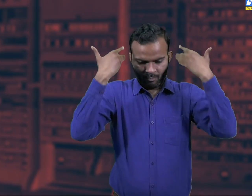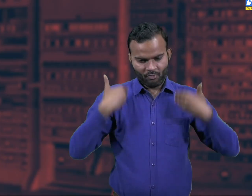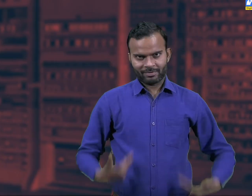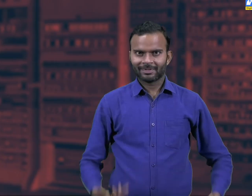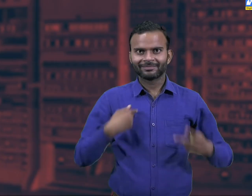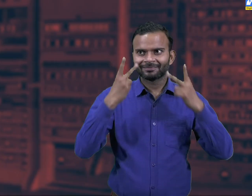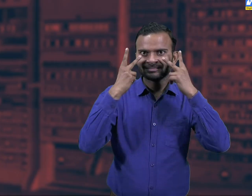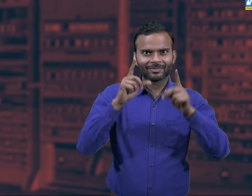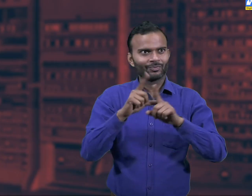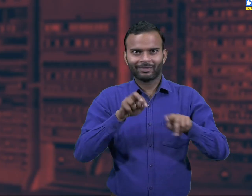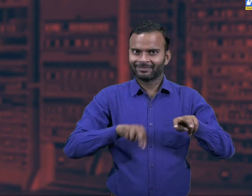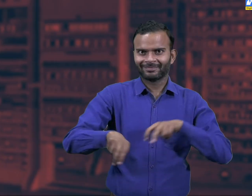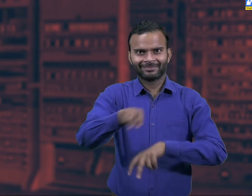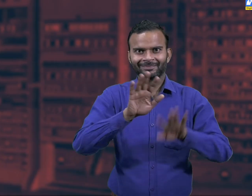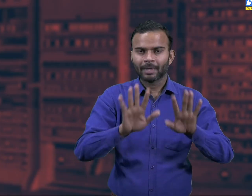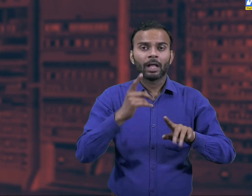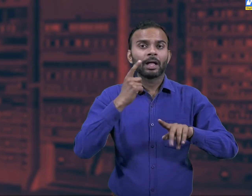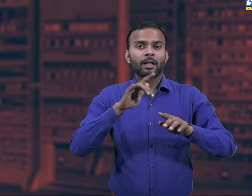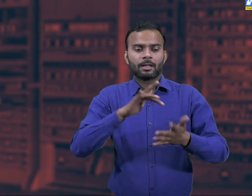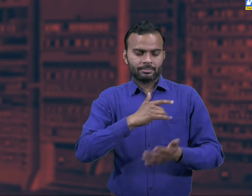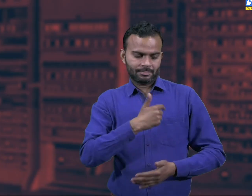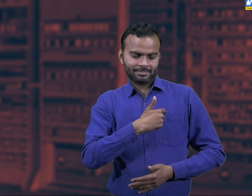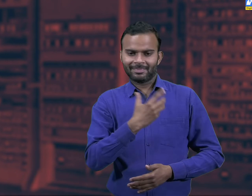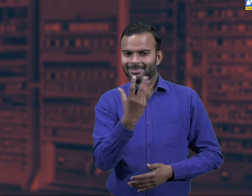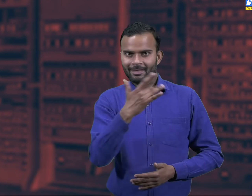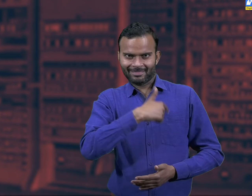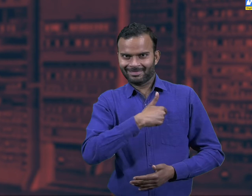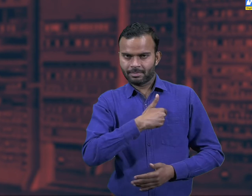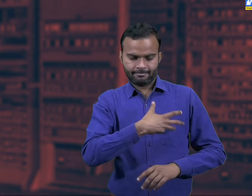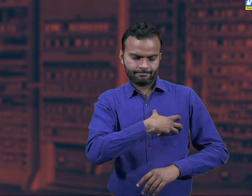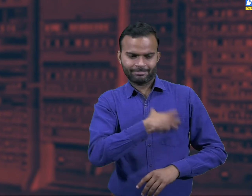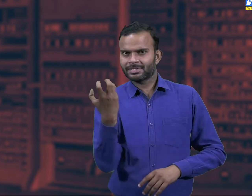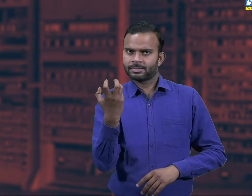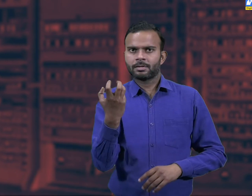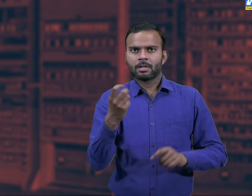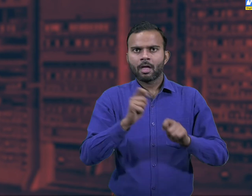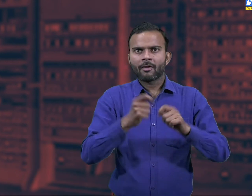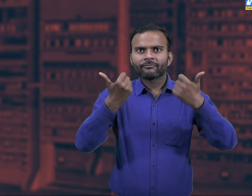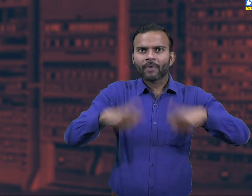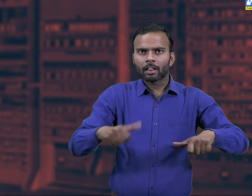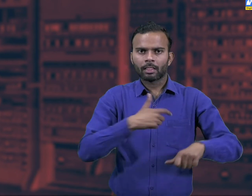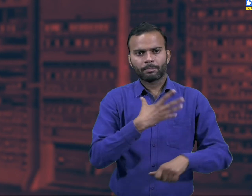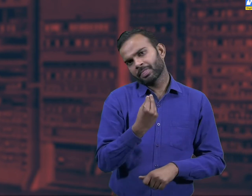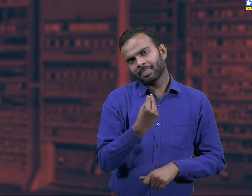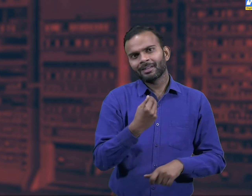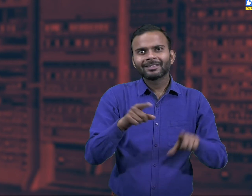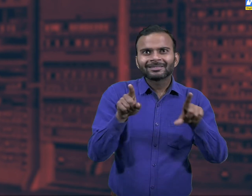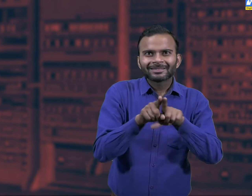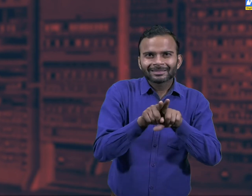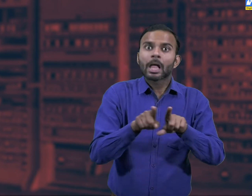Where heart plays a vital role in our living and regulating the body